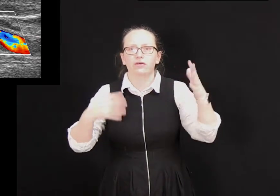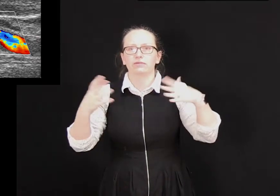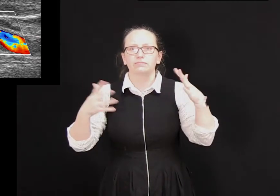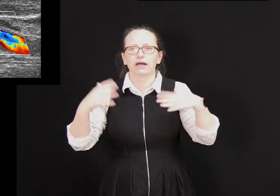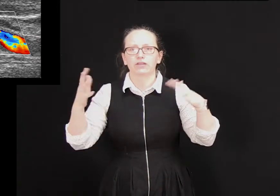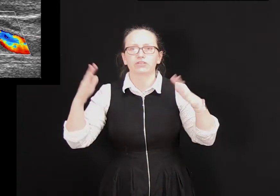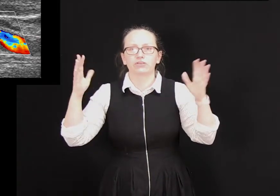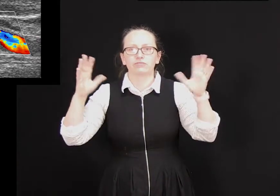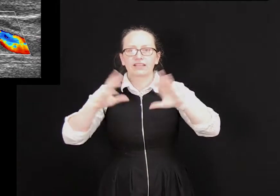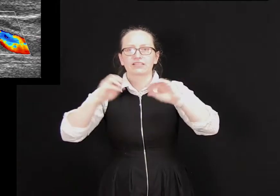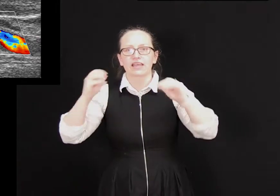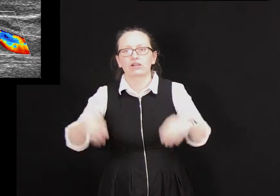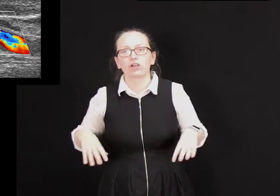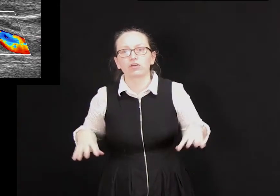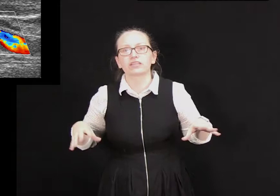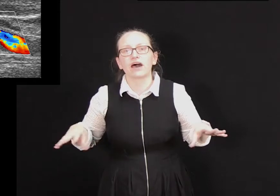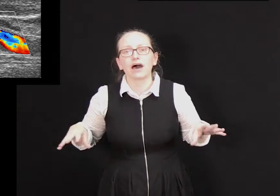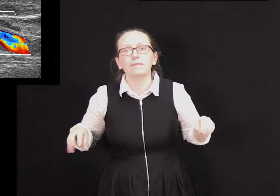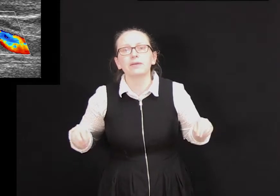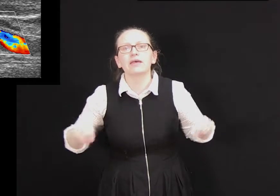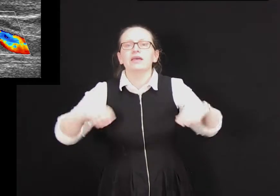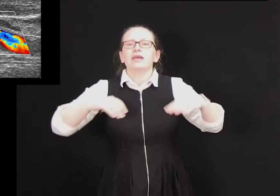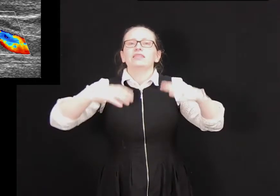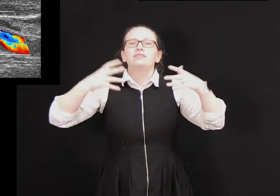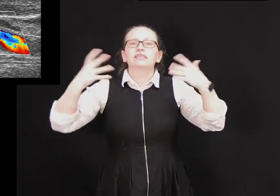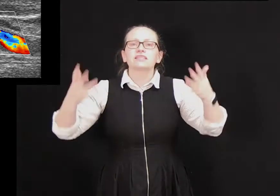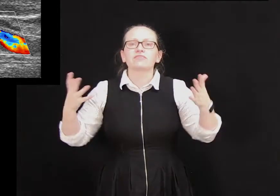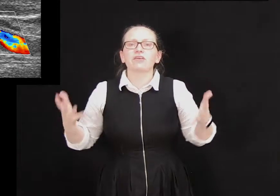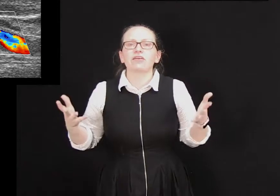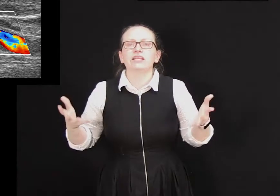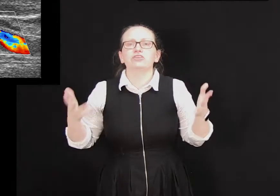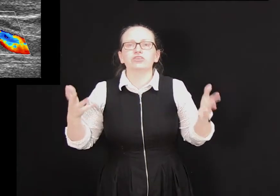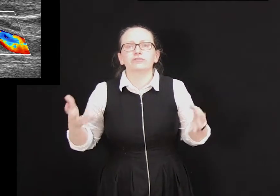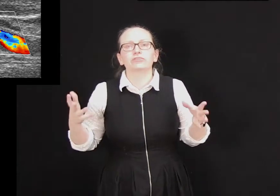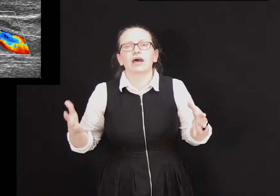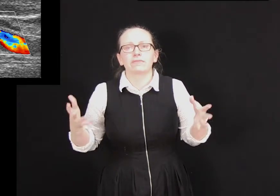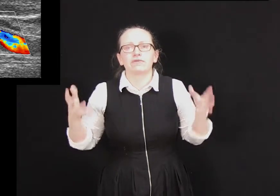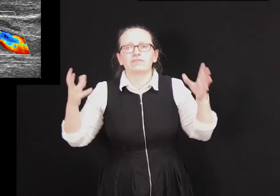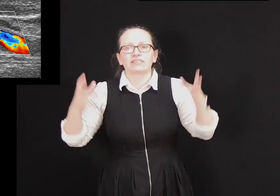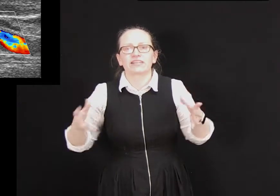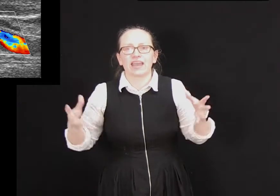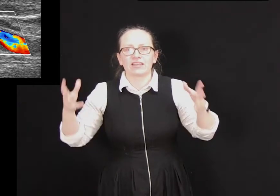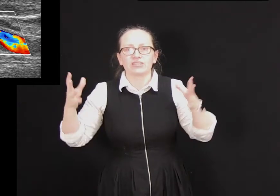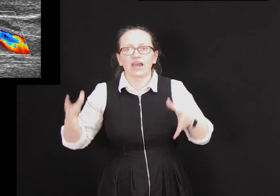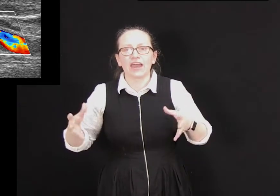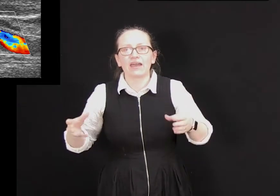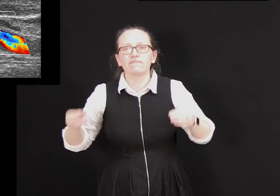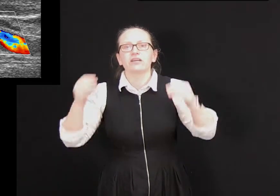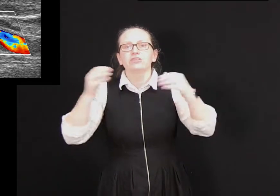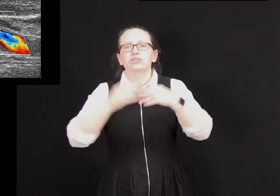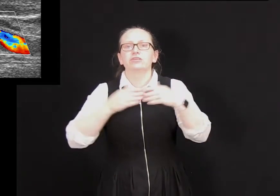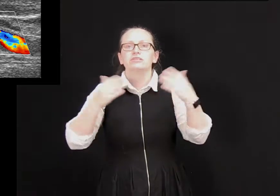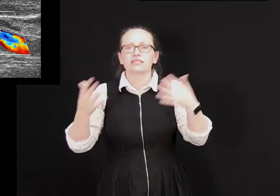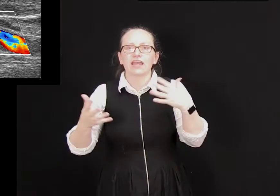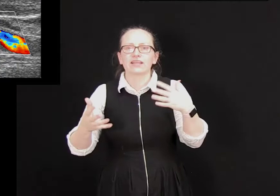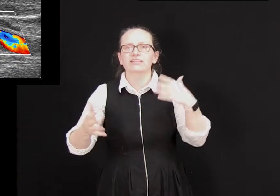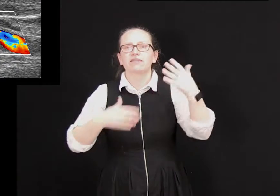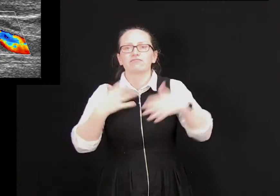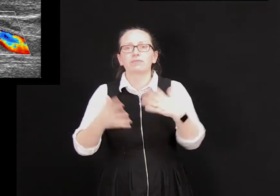arteries or veins get clogged up this is a very useful type of scan to have to detect if the